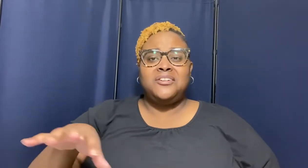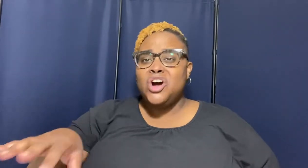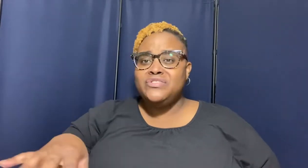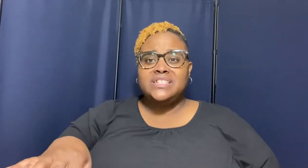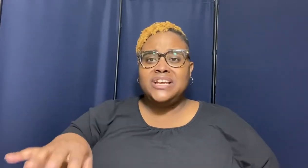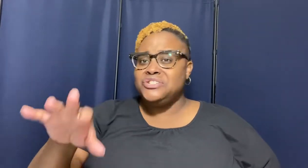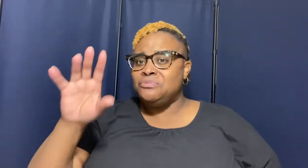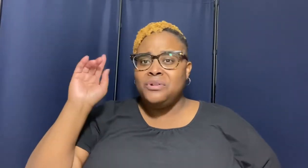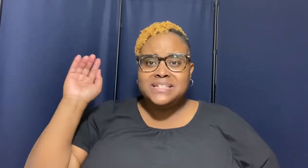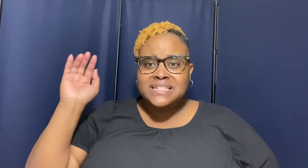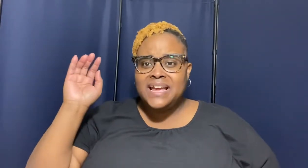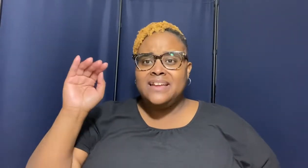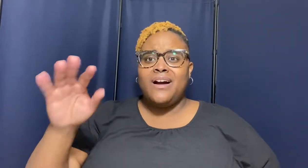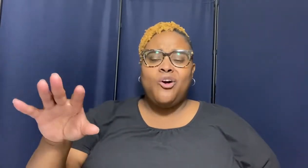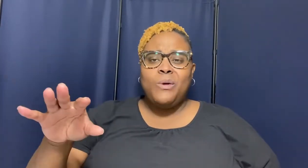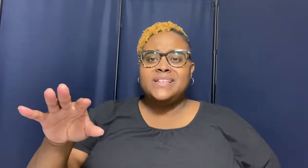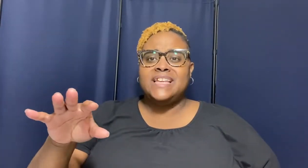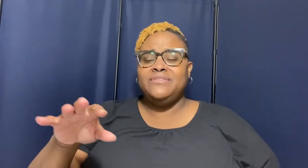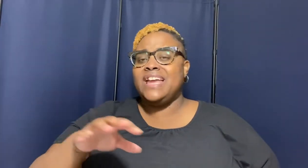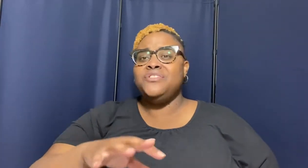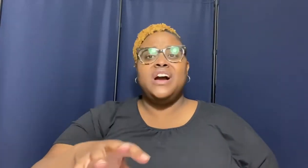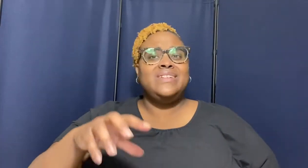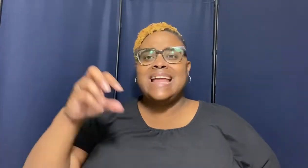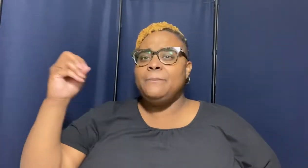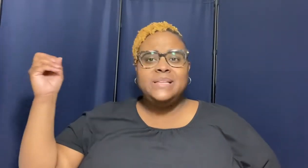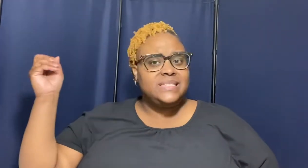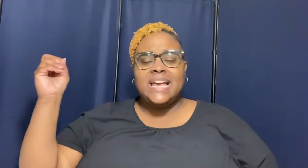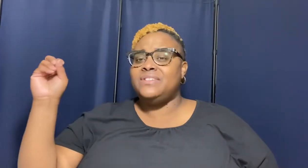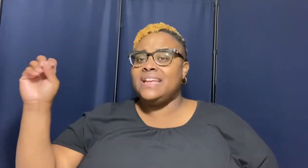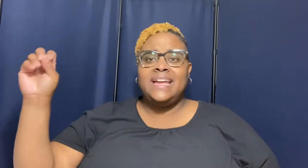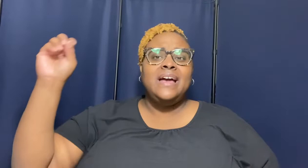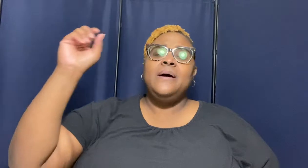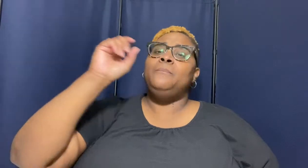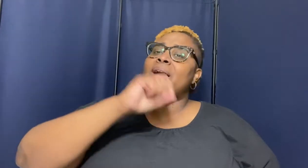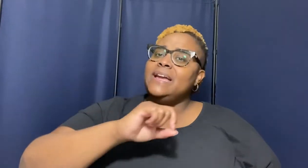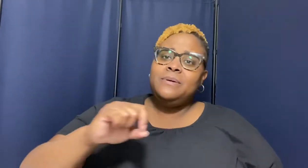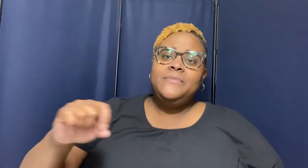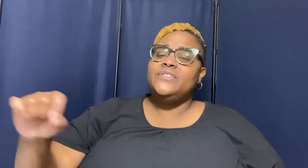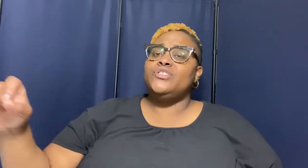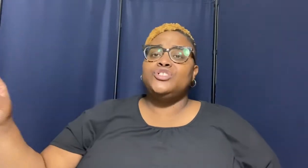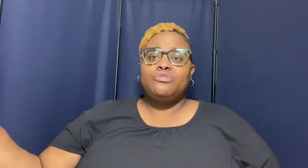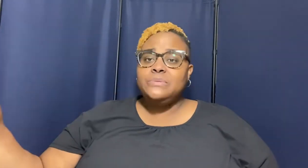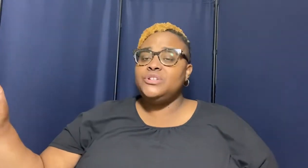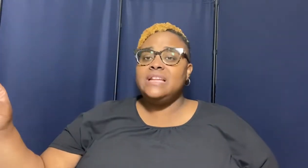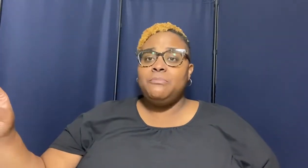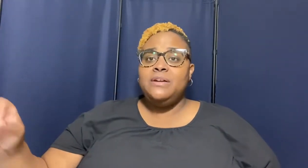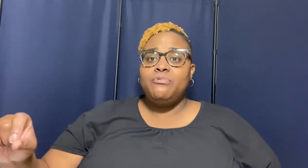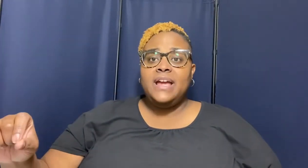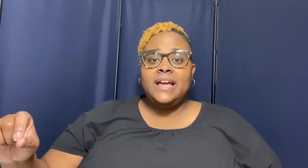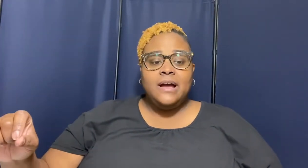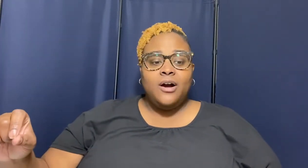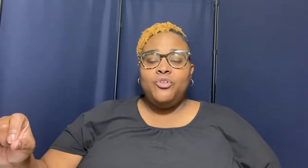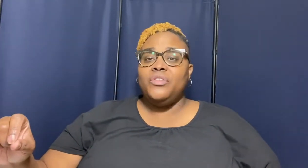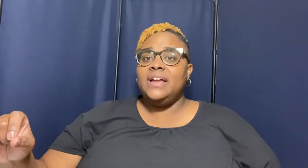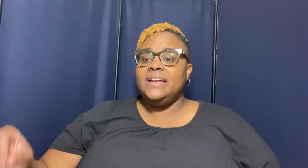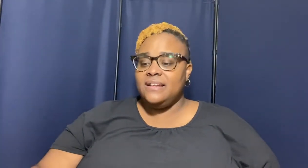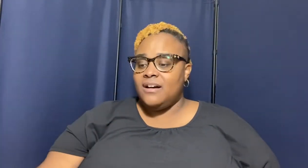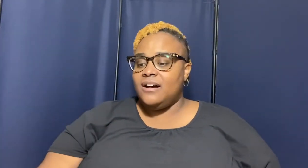conversation once saved always saved can you ever not be saved again baby the scripture that we read over in uh